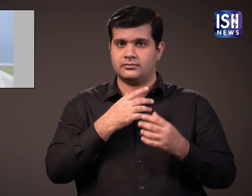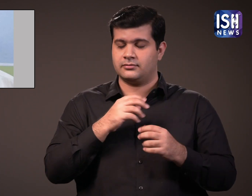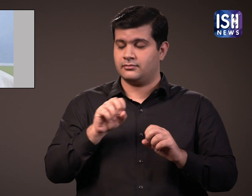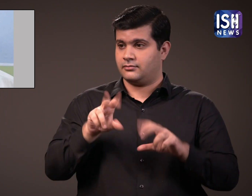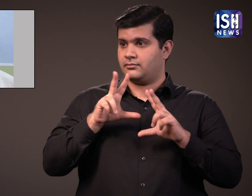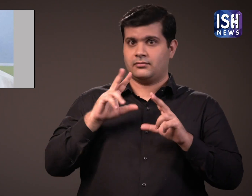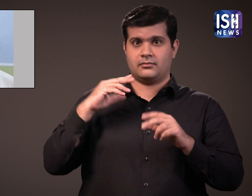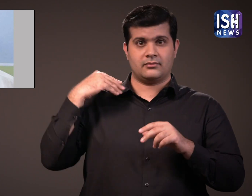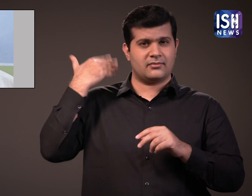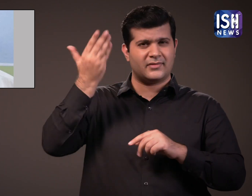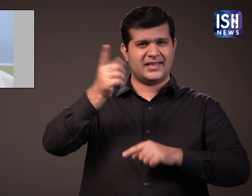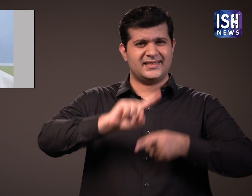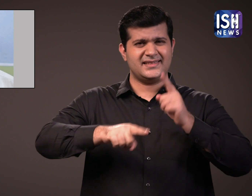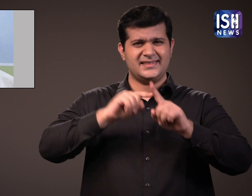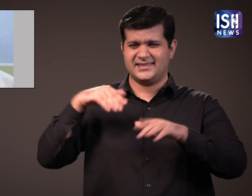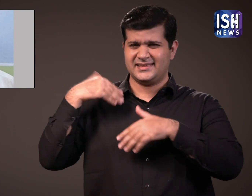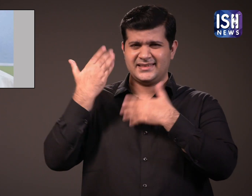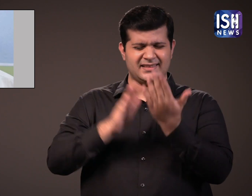This has never happened in history.